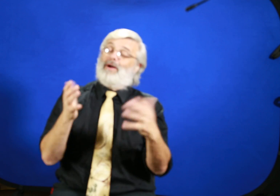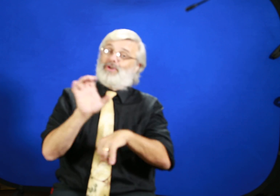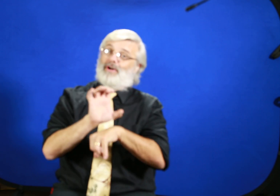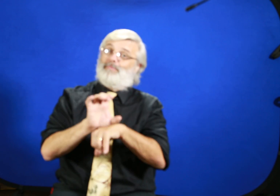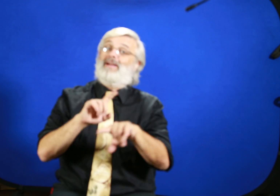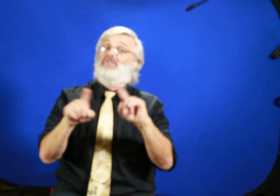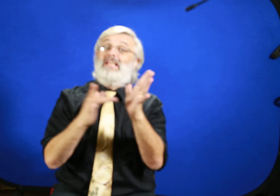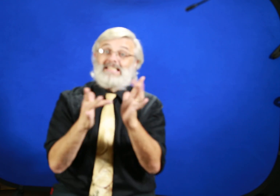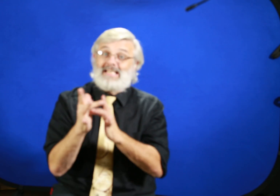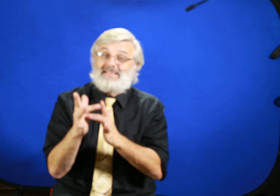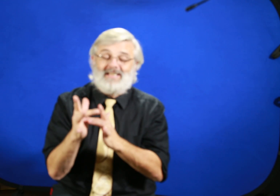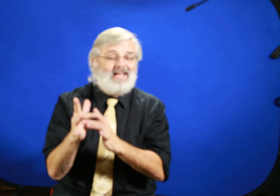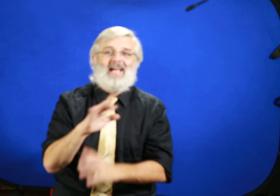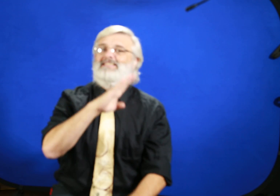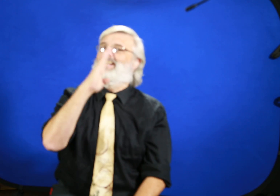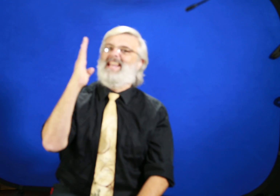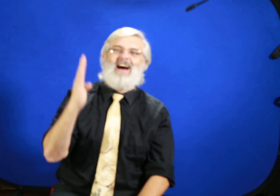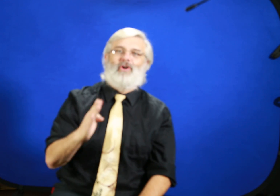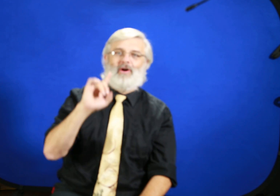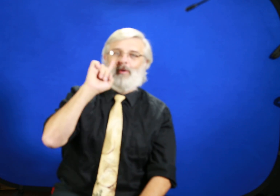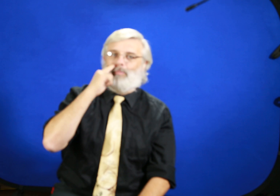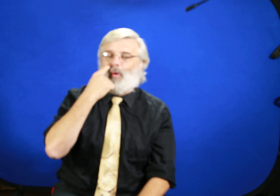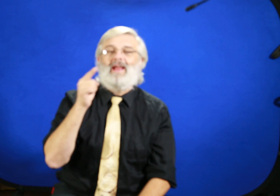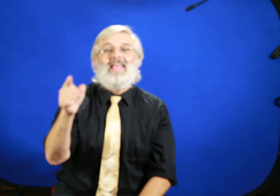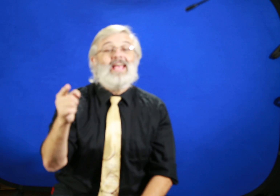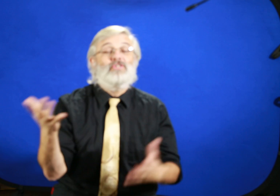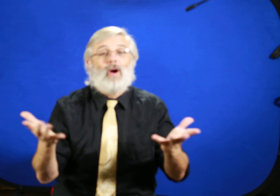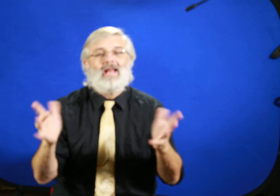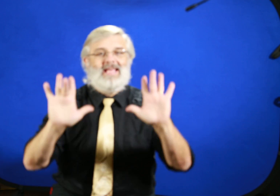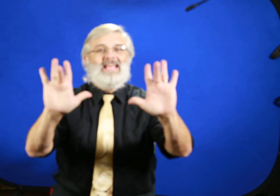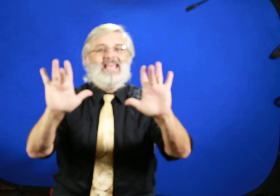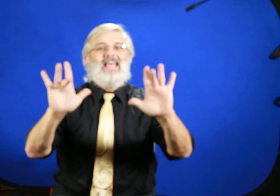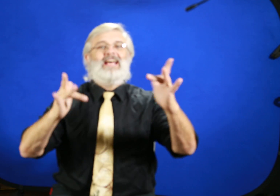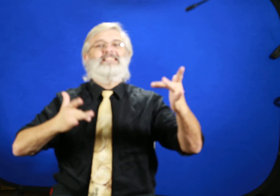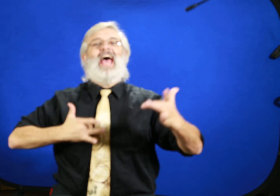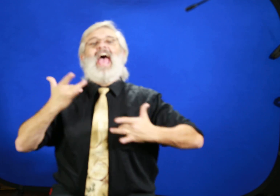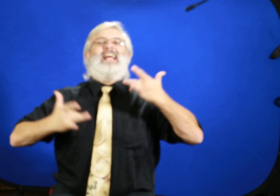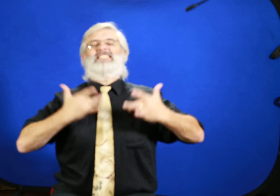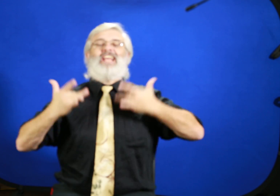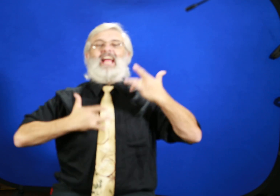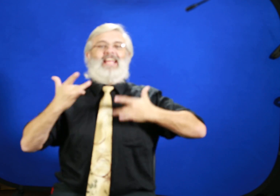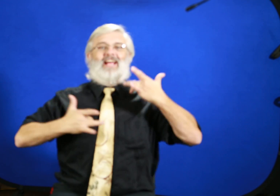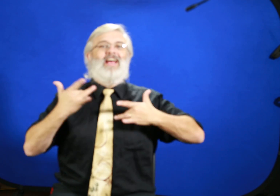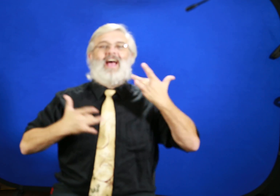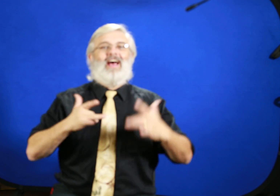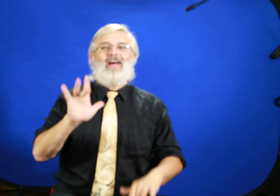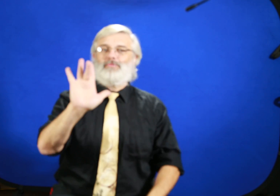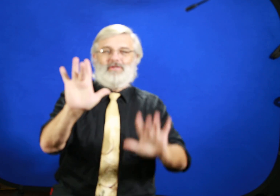about church, but Jesus is never boring. He is what? He is exciting. And that's where you